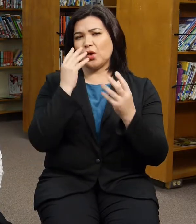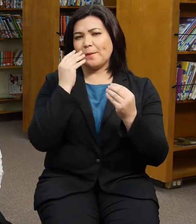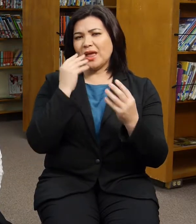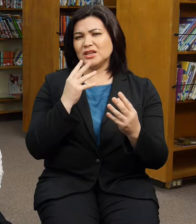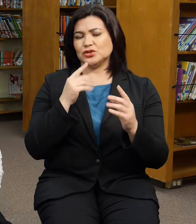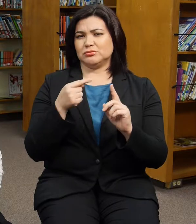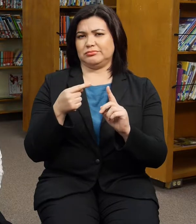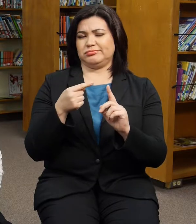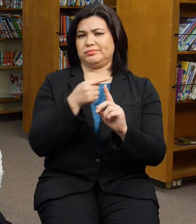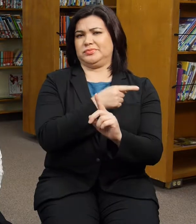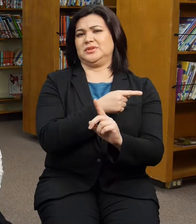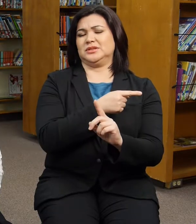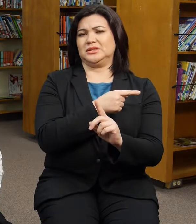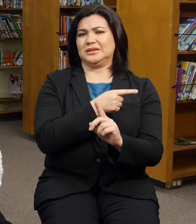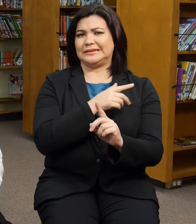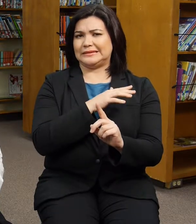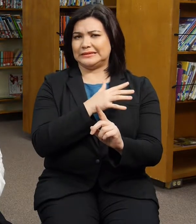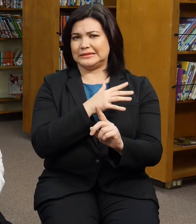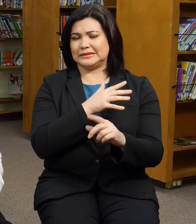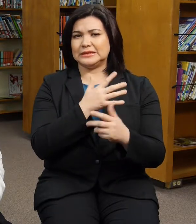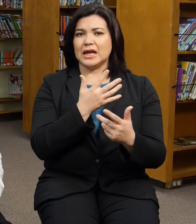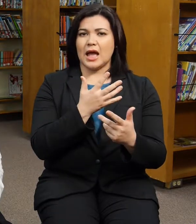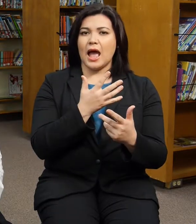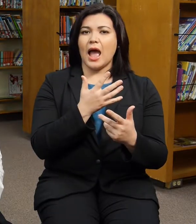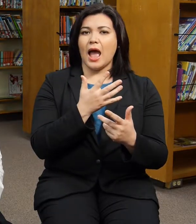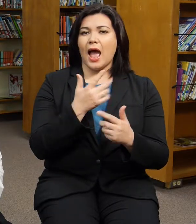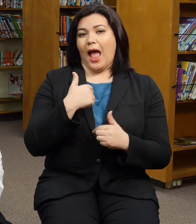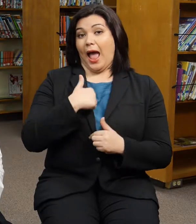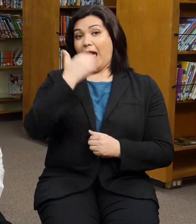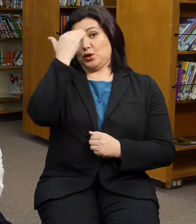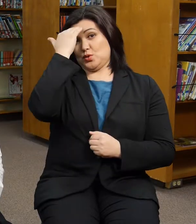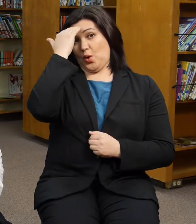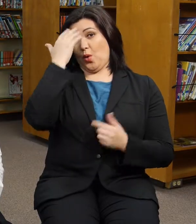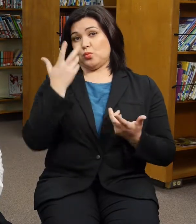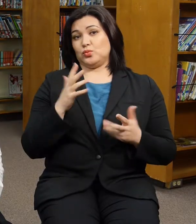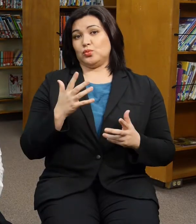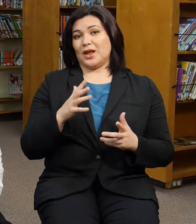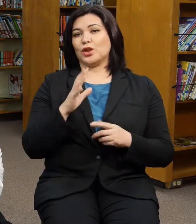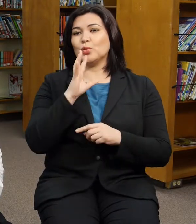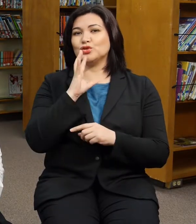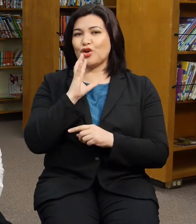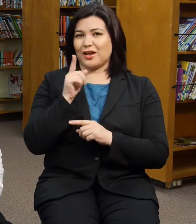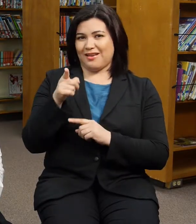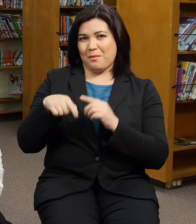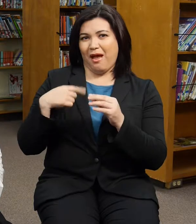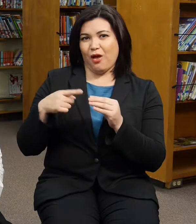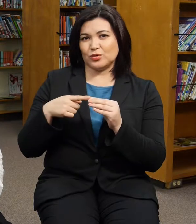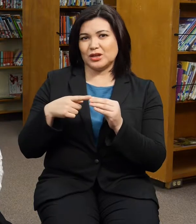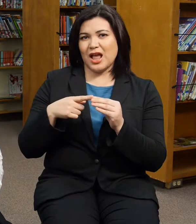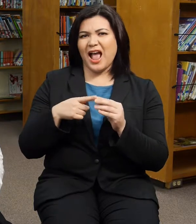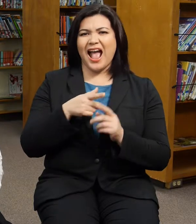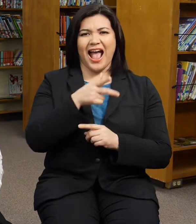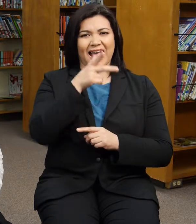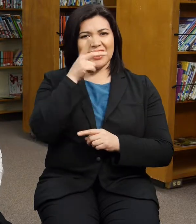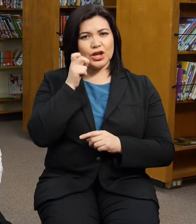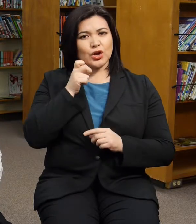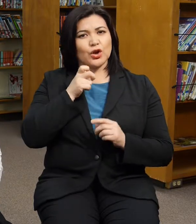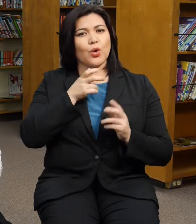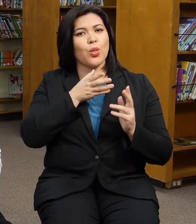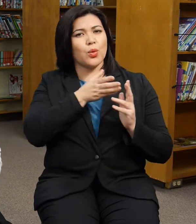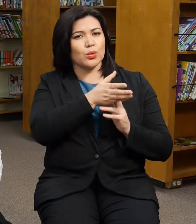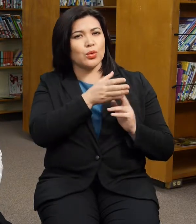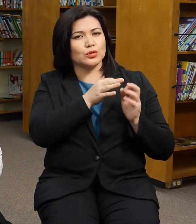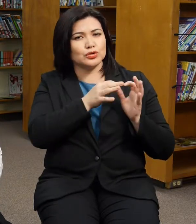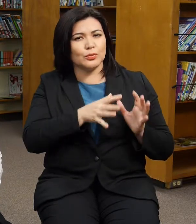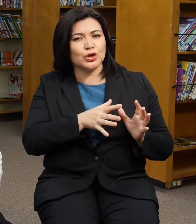know. So since I already know what she's talking about, and when I hear from the interpreter, I'm like, kind of, really,